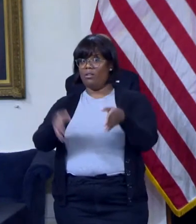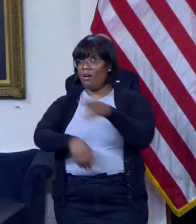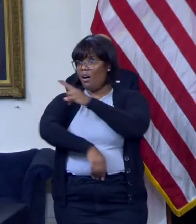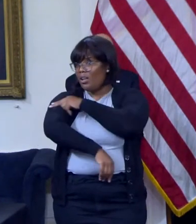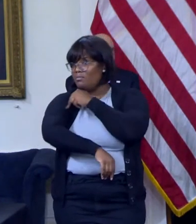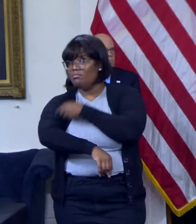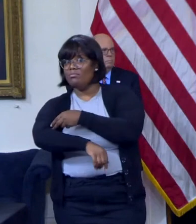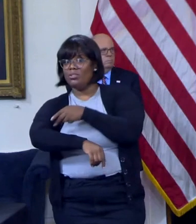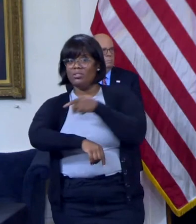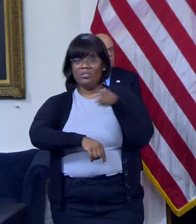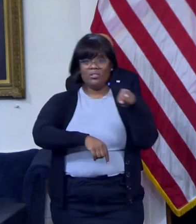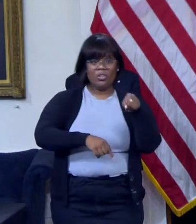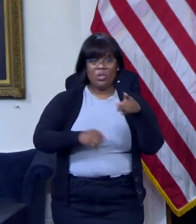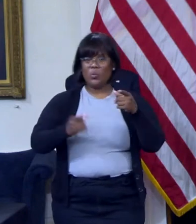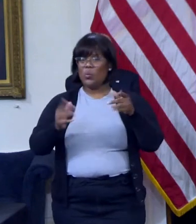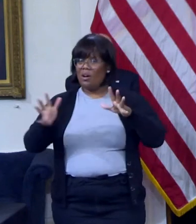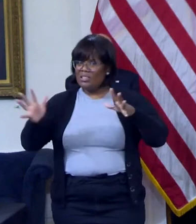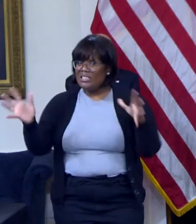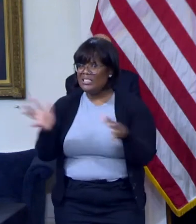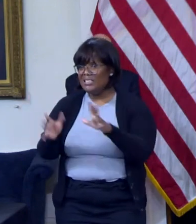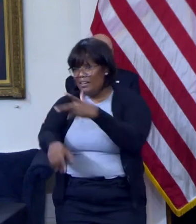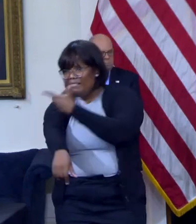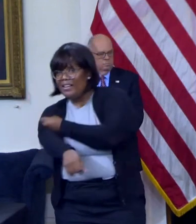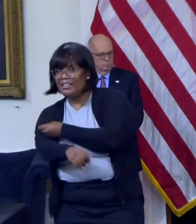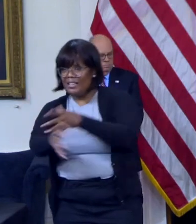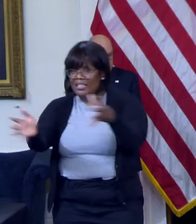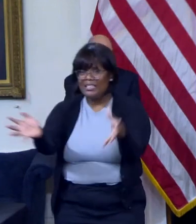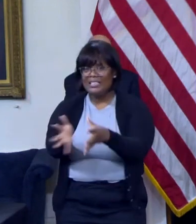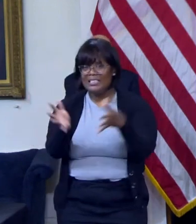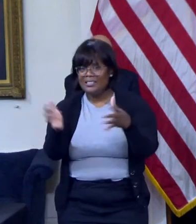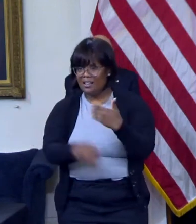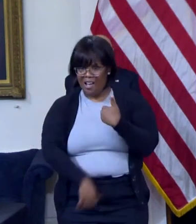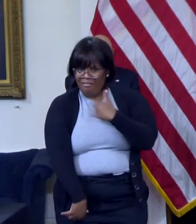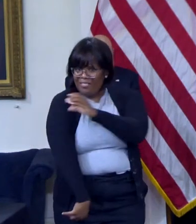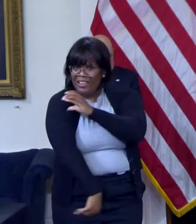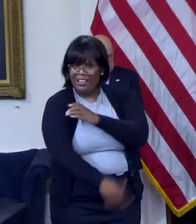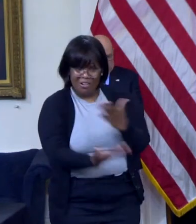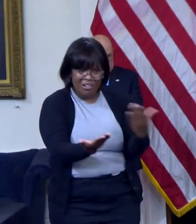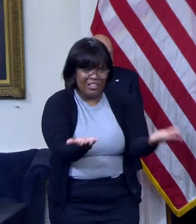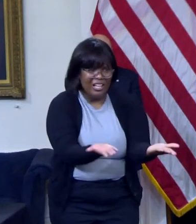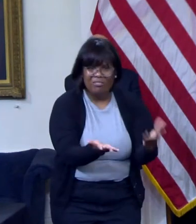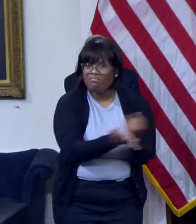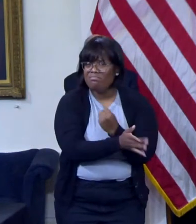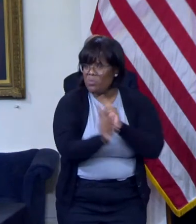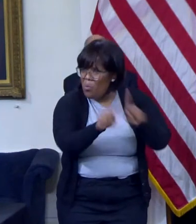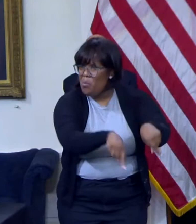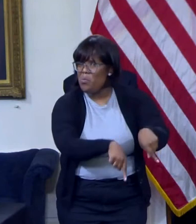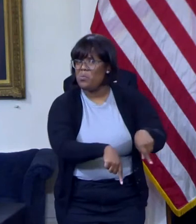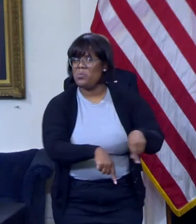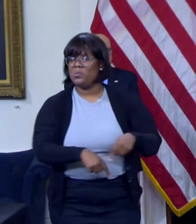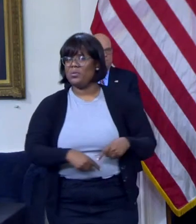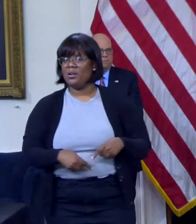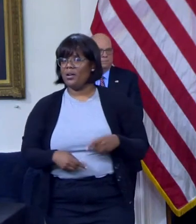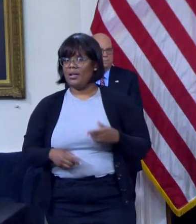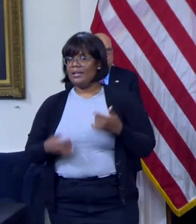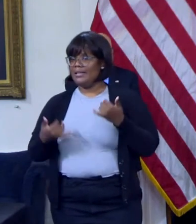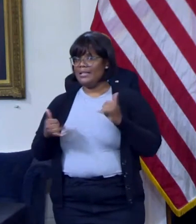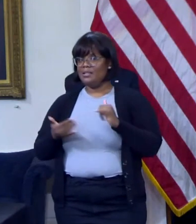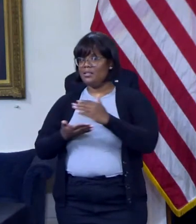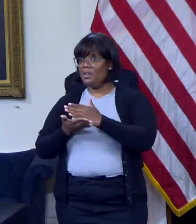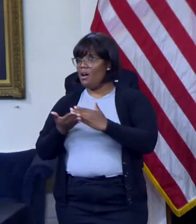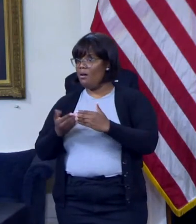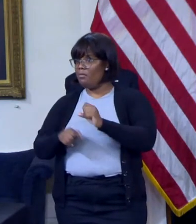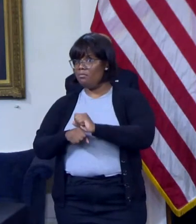and provided opportunities for vaccination, there are employees in skilled nursing and rehab centers